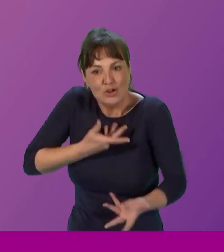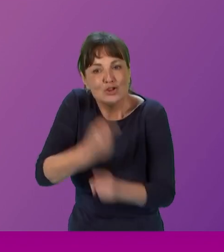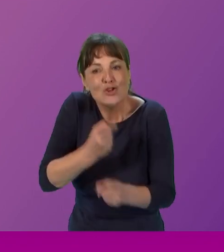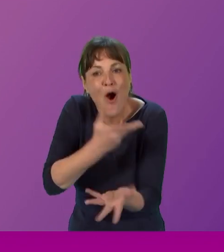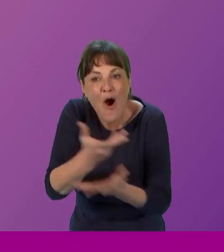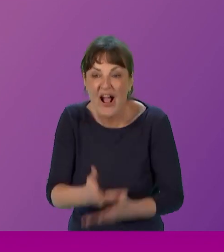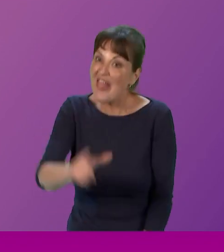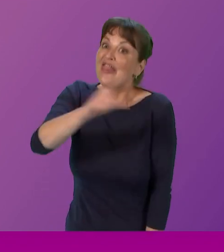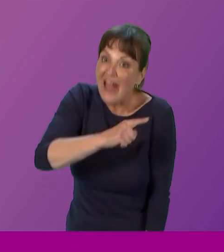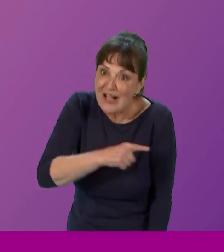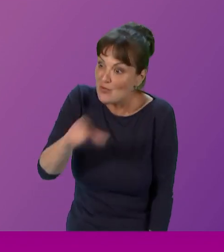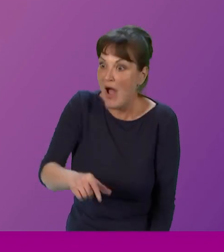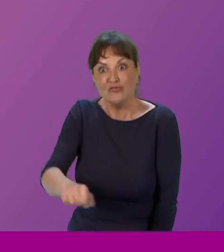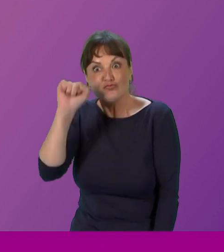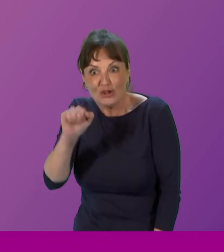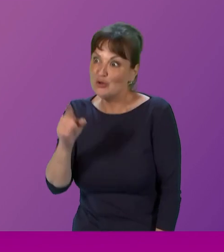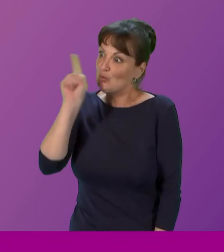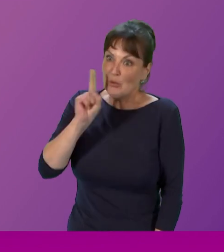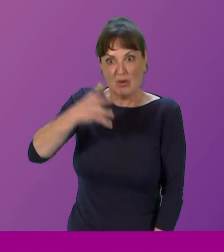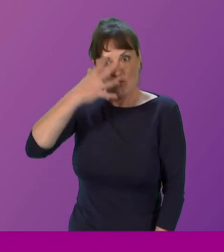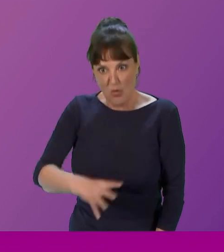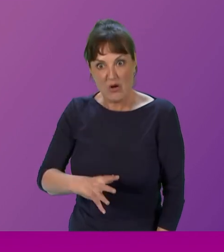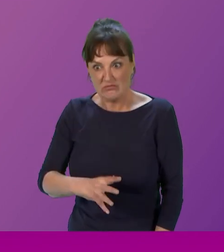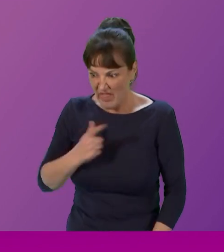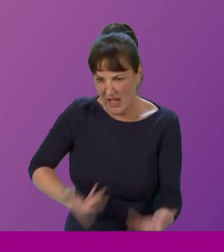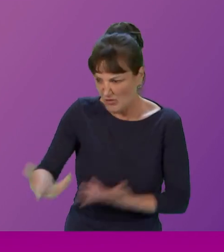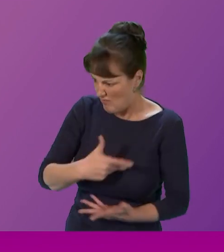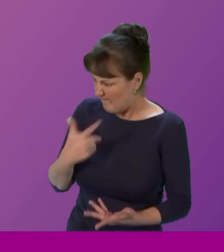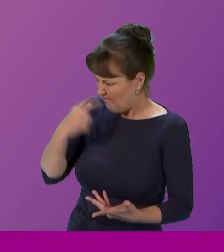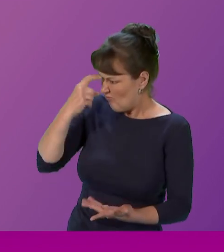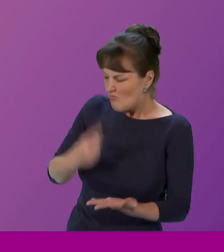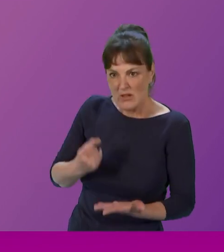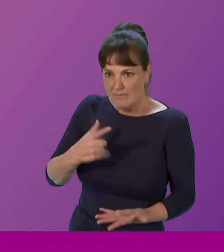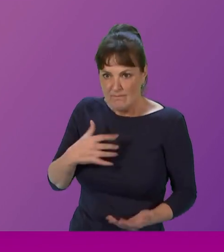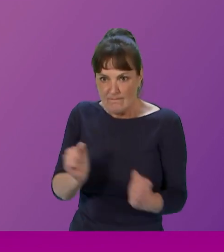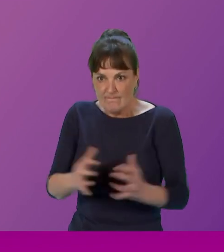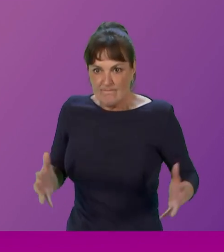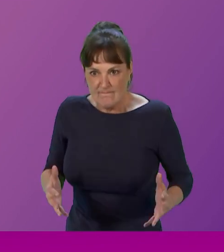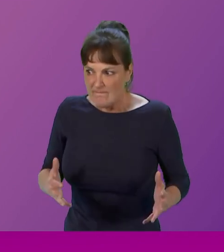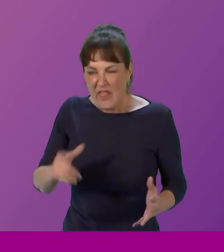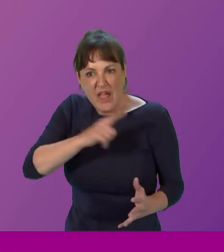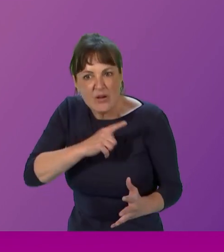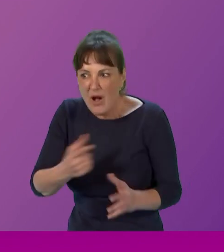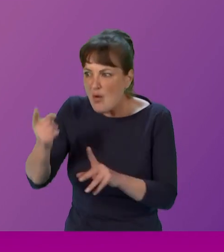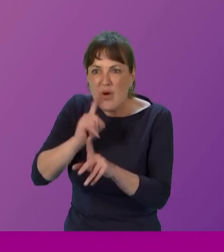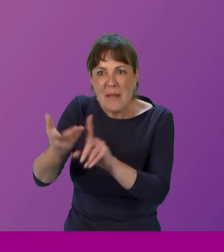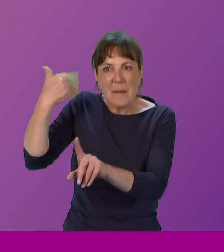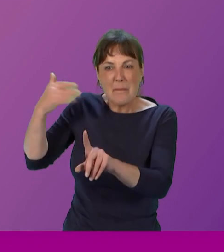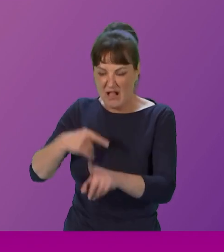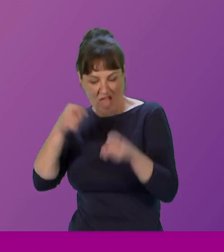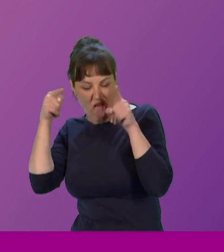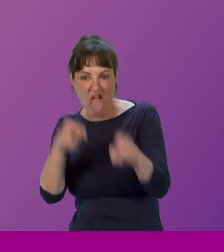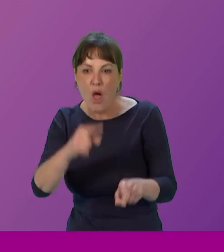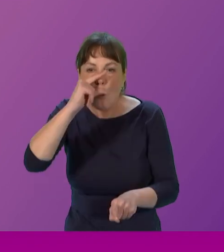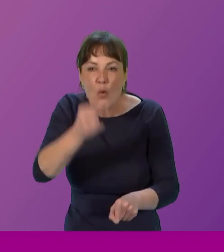They were talking. That's what led those women in the past being hounded and accused of witchcraft because they were talking. They were daring